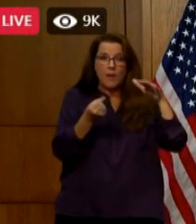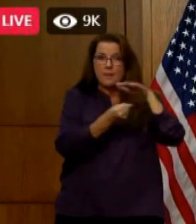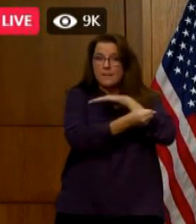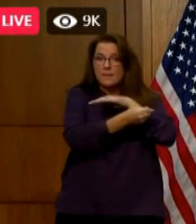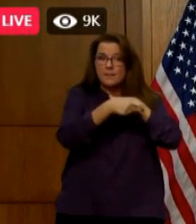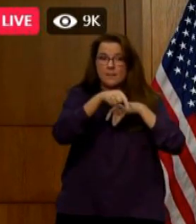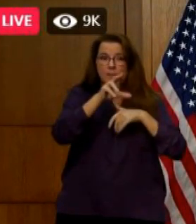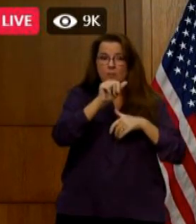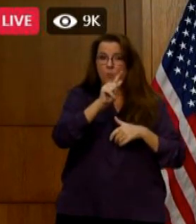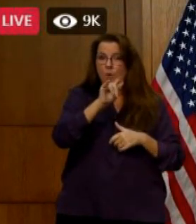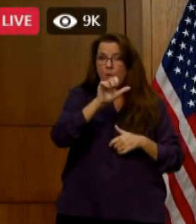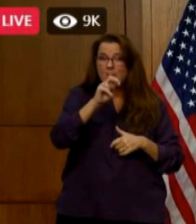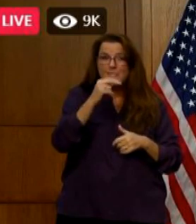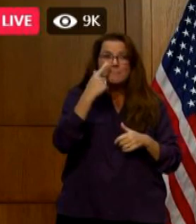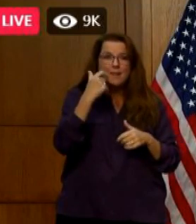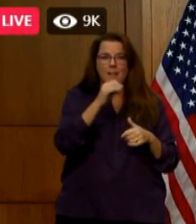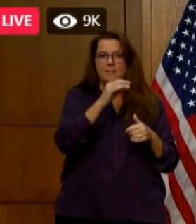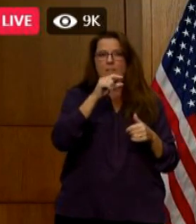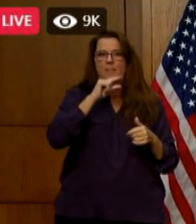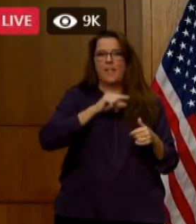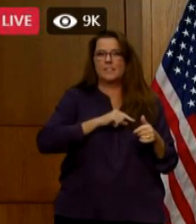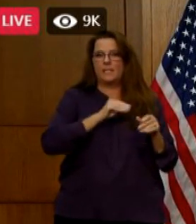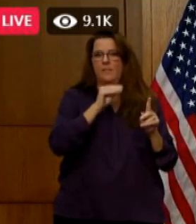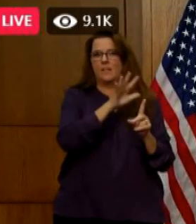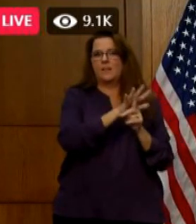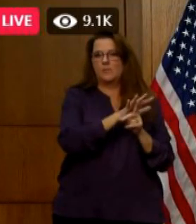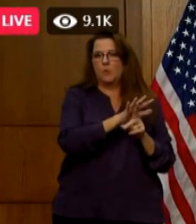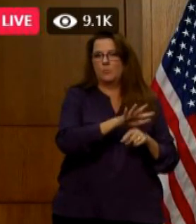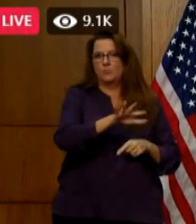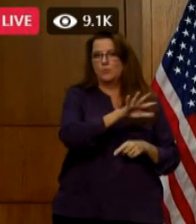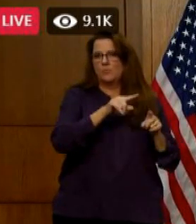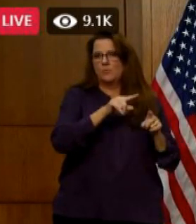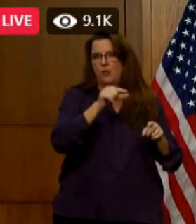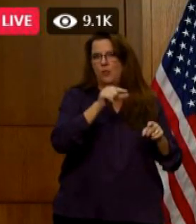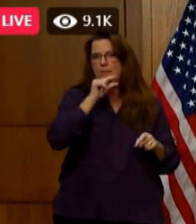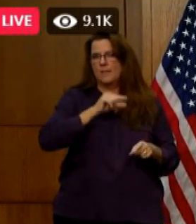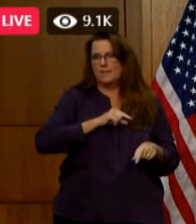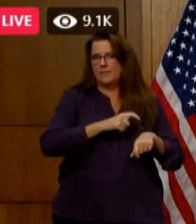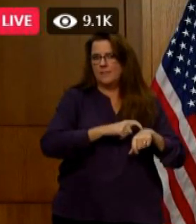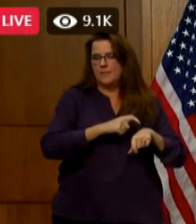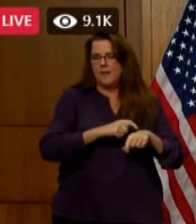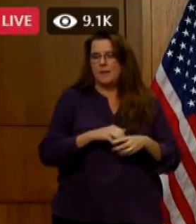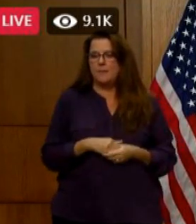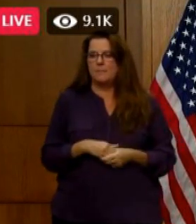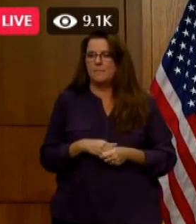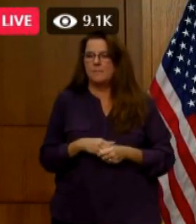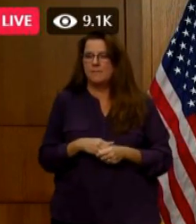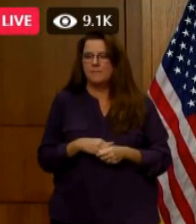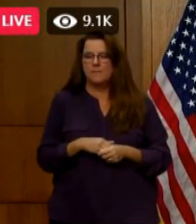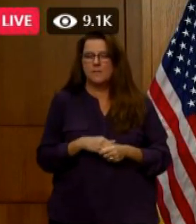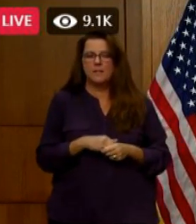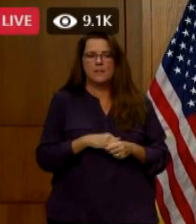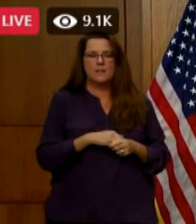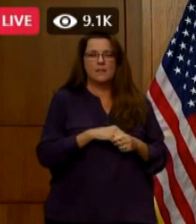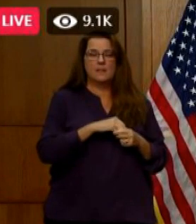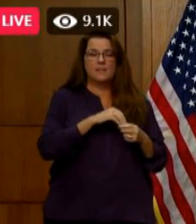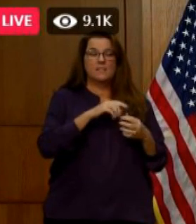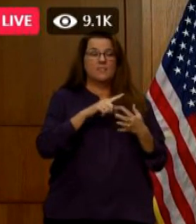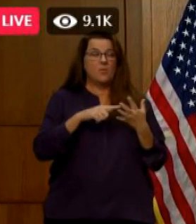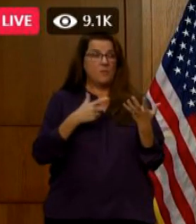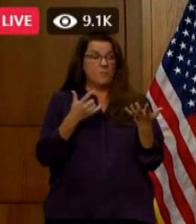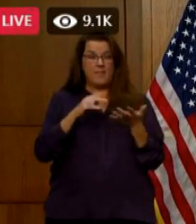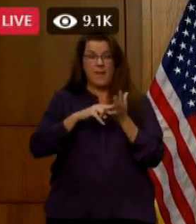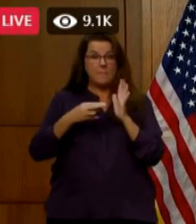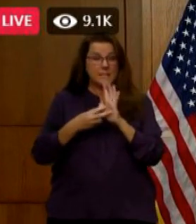Thanksgiving exposure. What all of these settings have in common is that people are getting together,